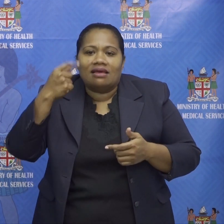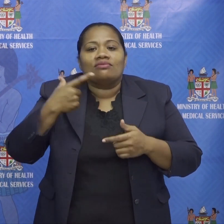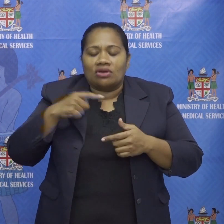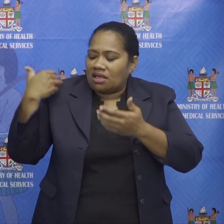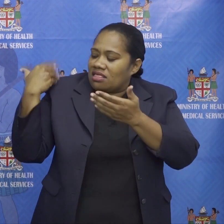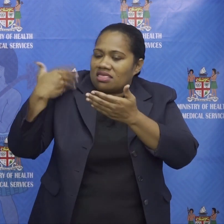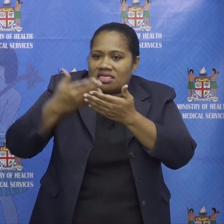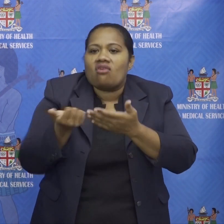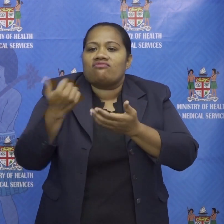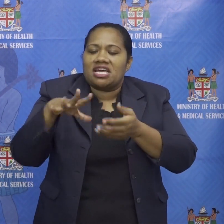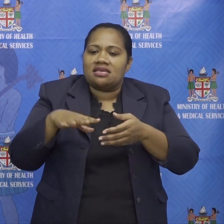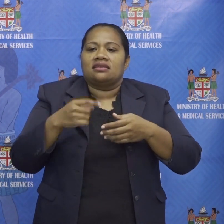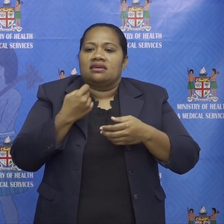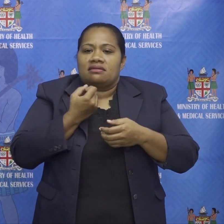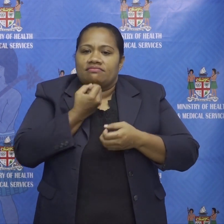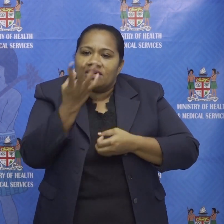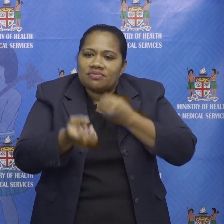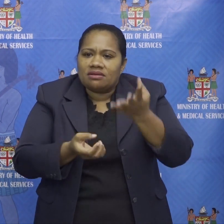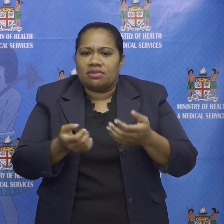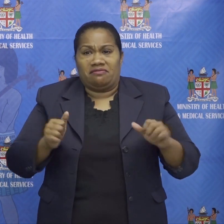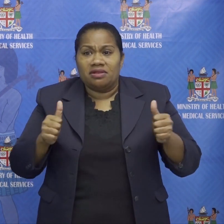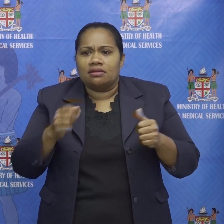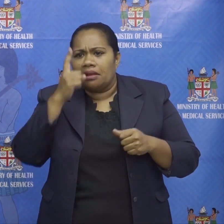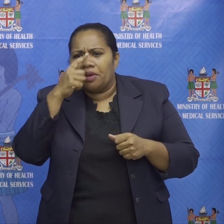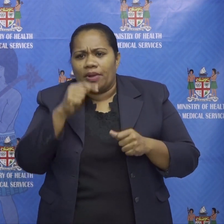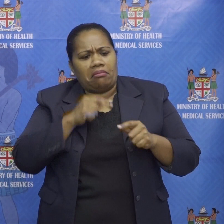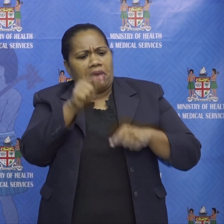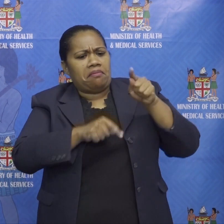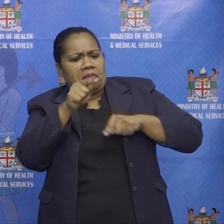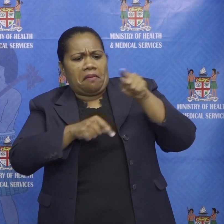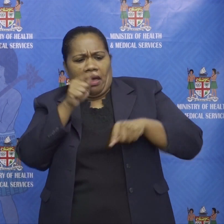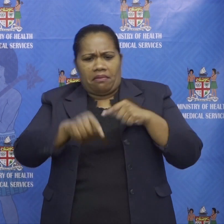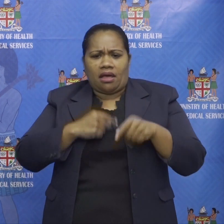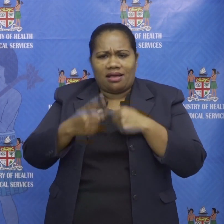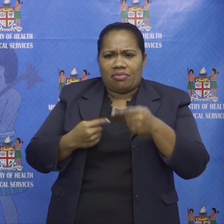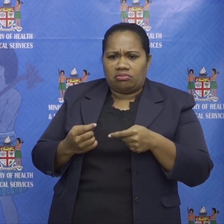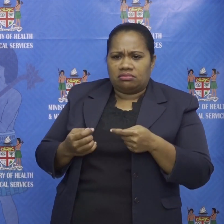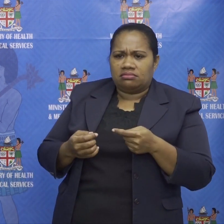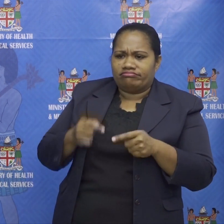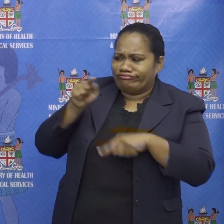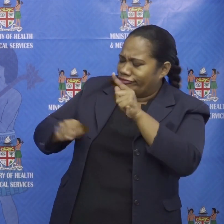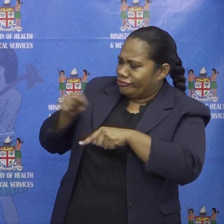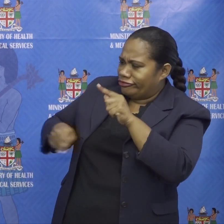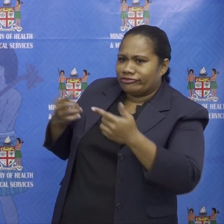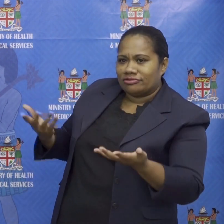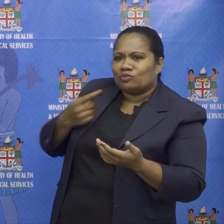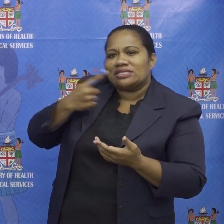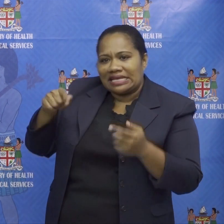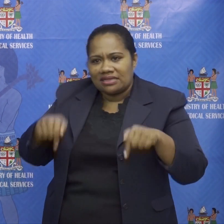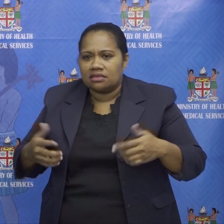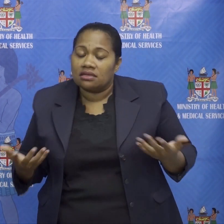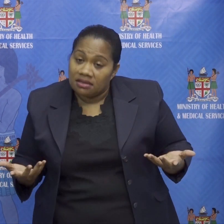nobody wants to follow and after that people criticize you in the media for saying these kind of things then after a while